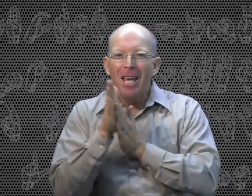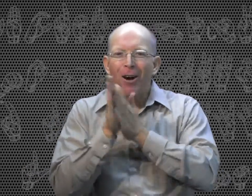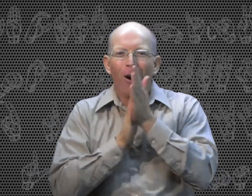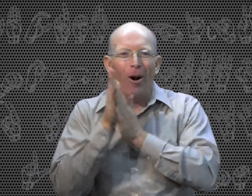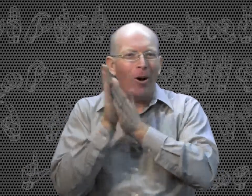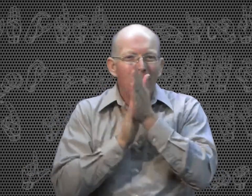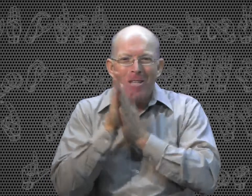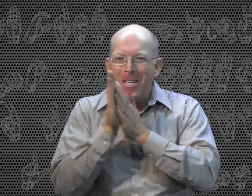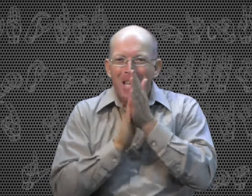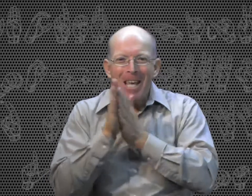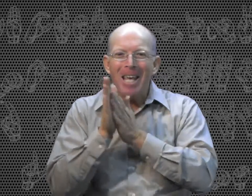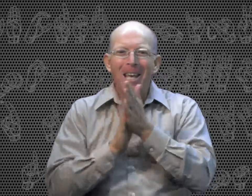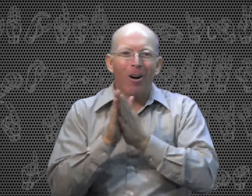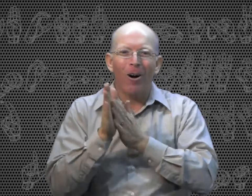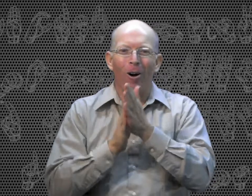Eager. Eager.